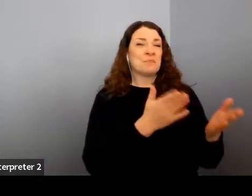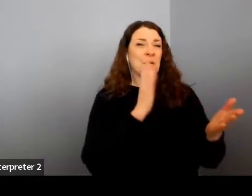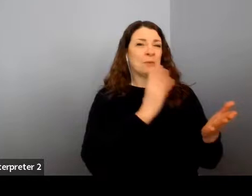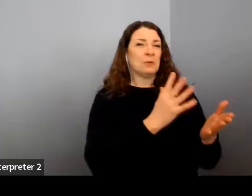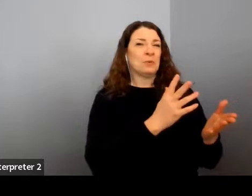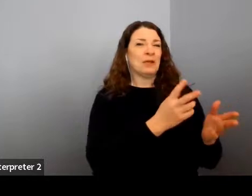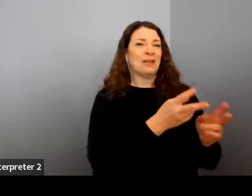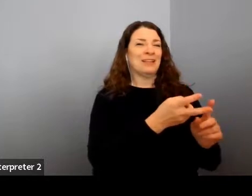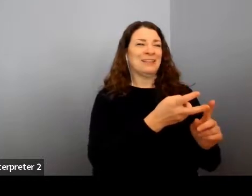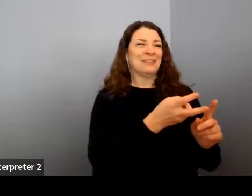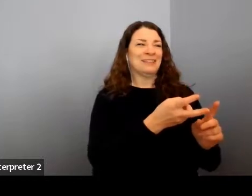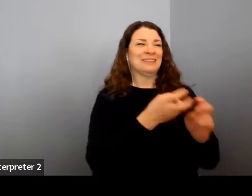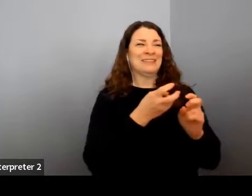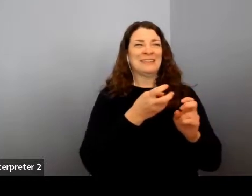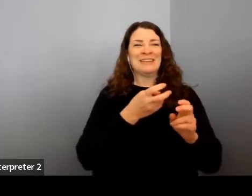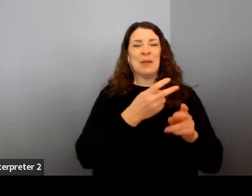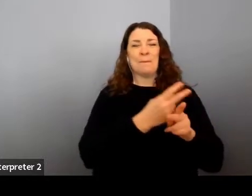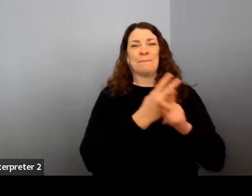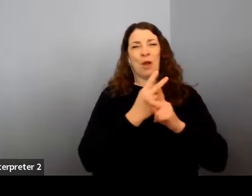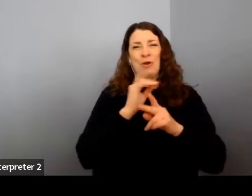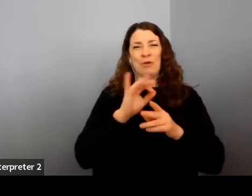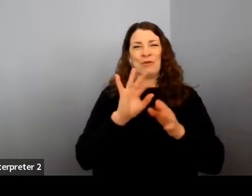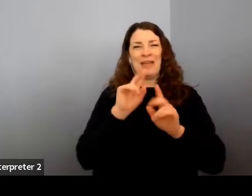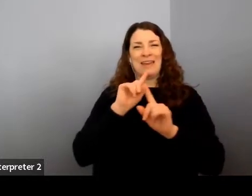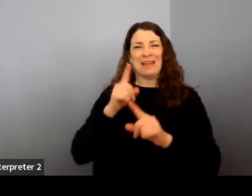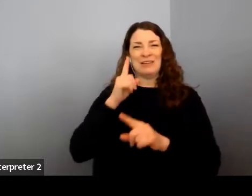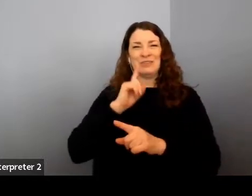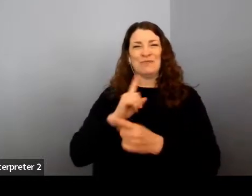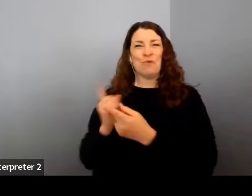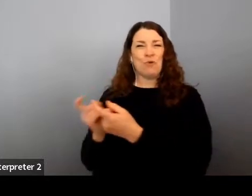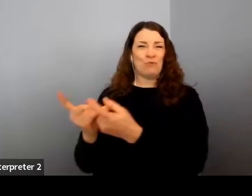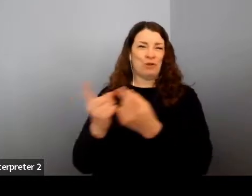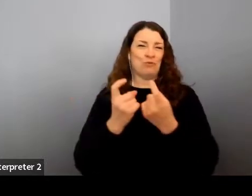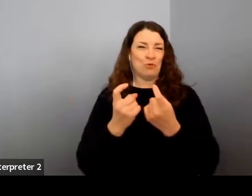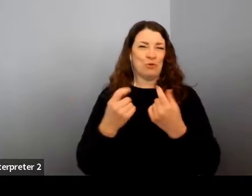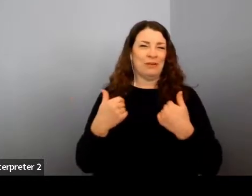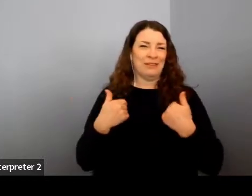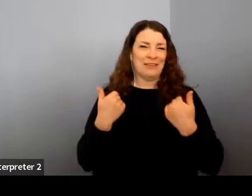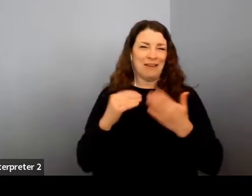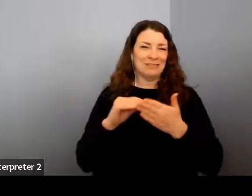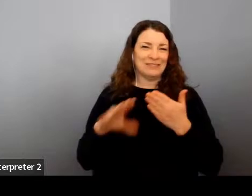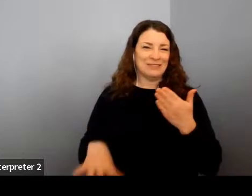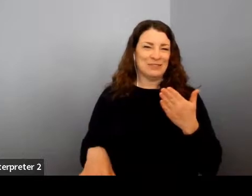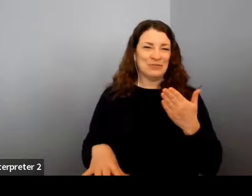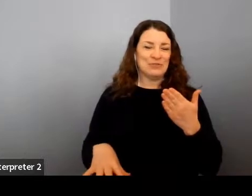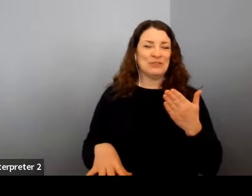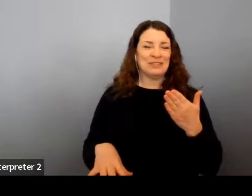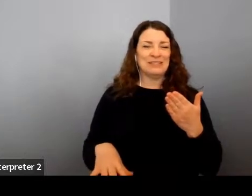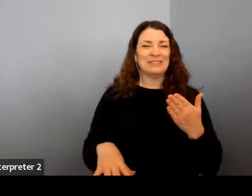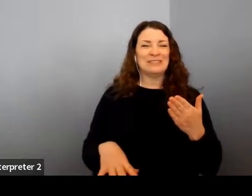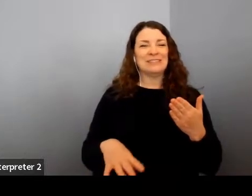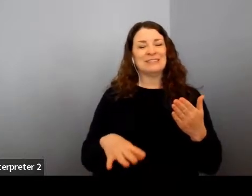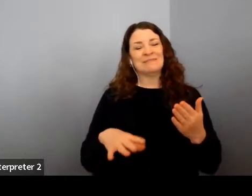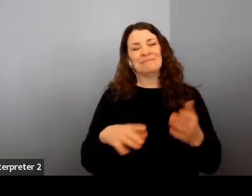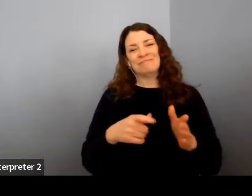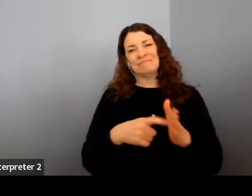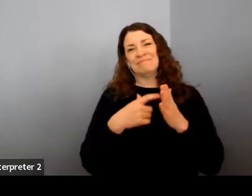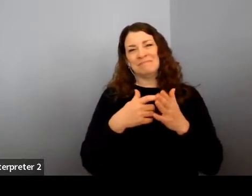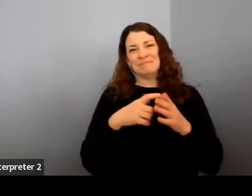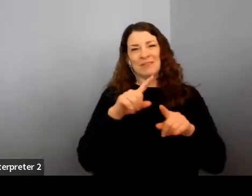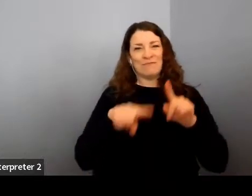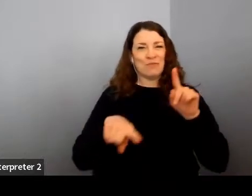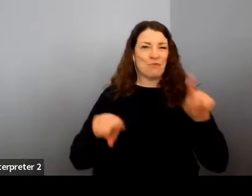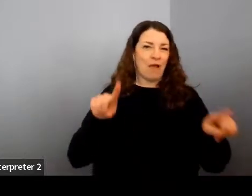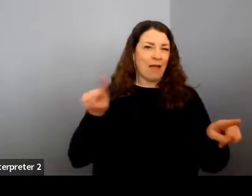engaging in recruitment and outreach efforts to young students, because as I mentioned earlier, it takes a variety of